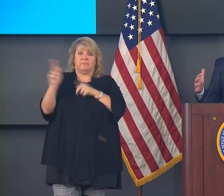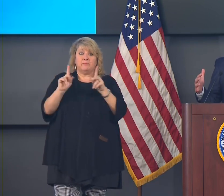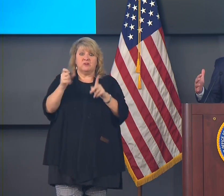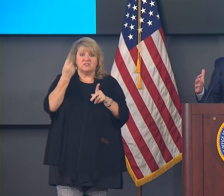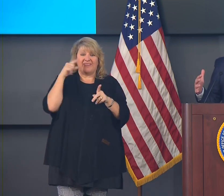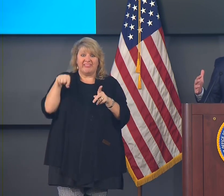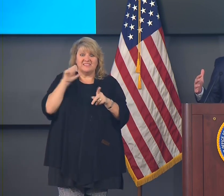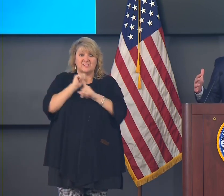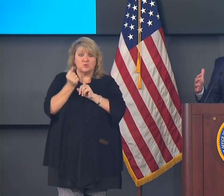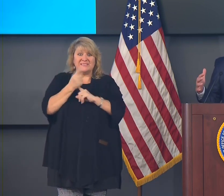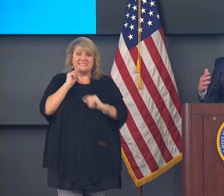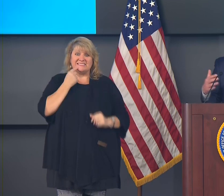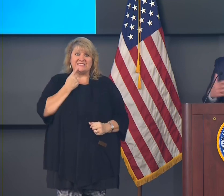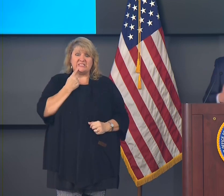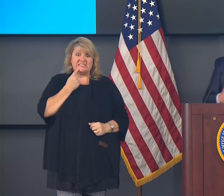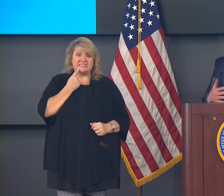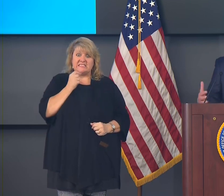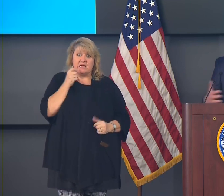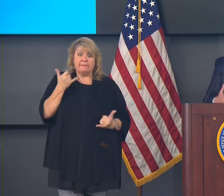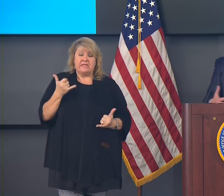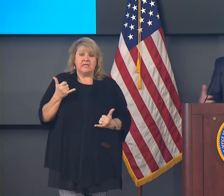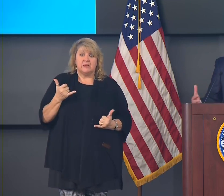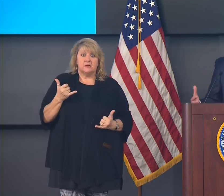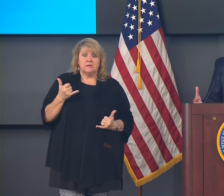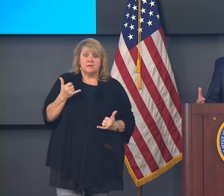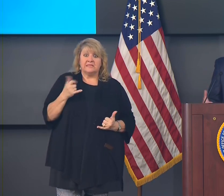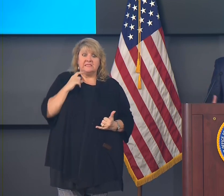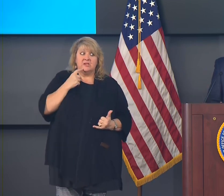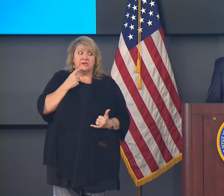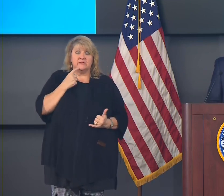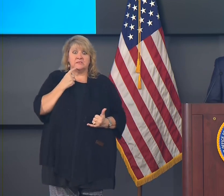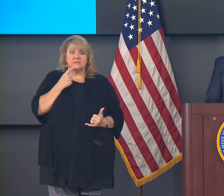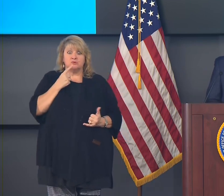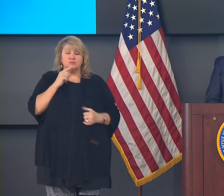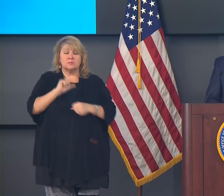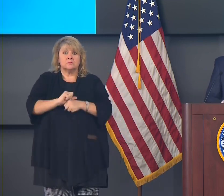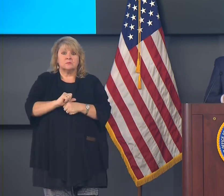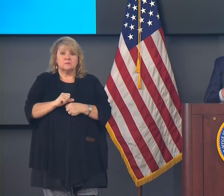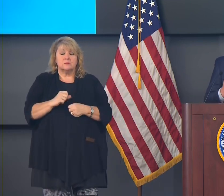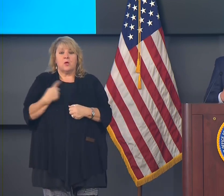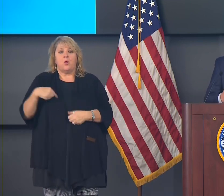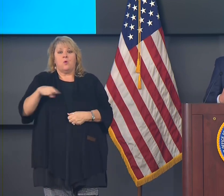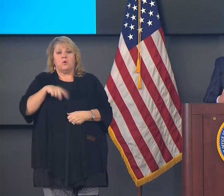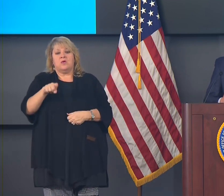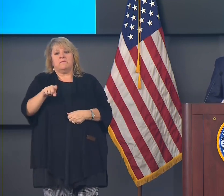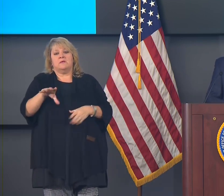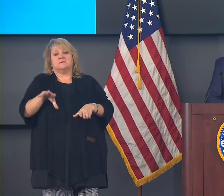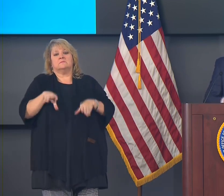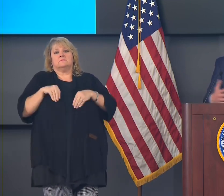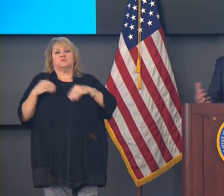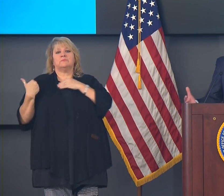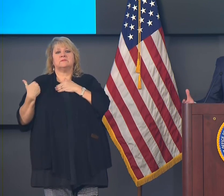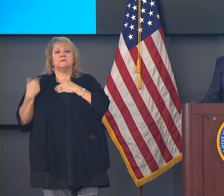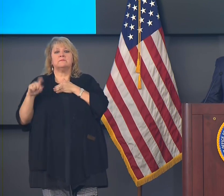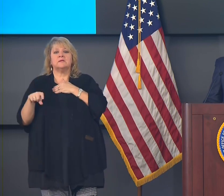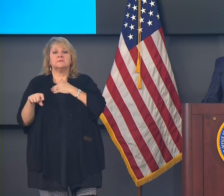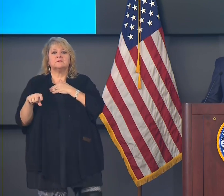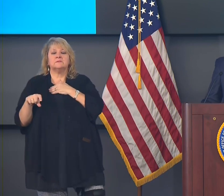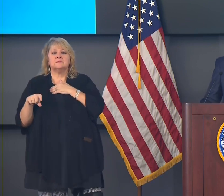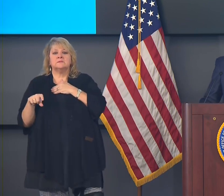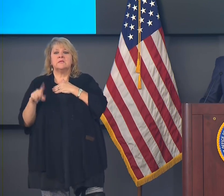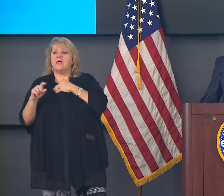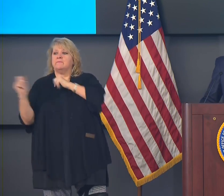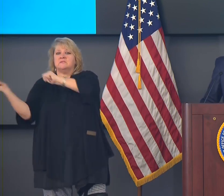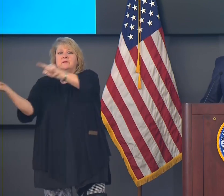situation and that we have to do our part in order to slow the spread. It's got to be a collective